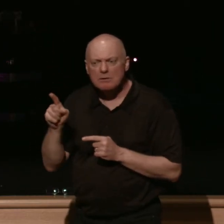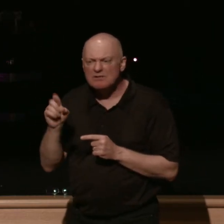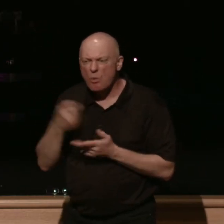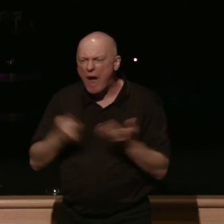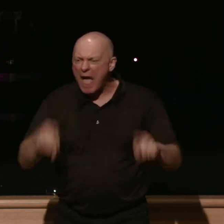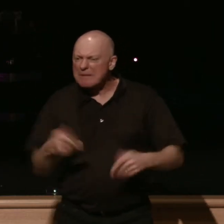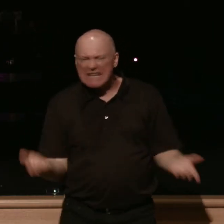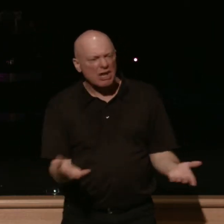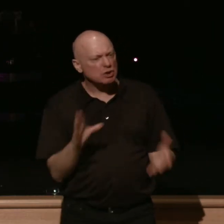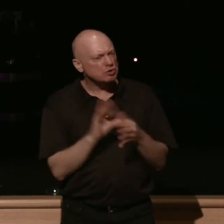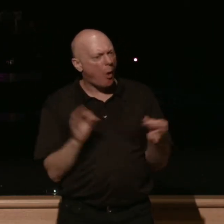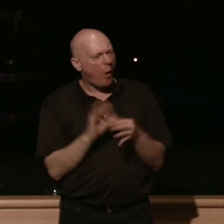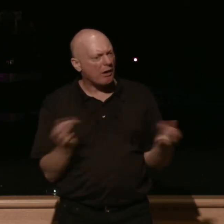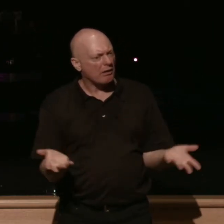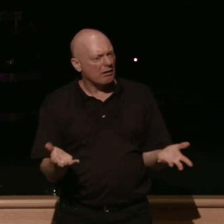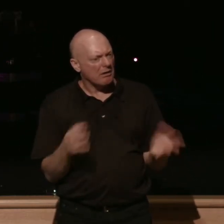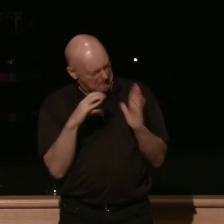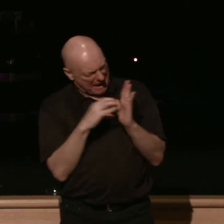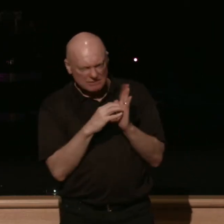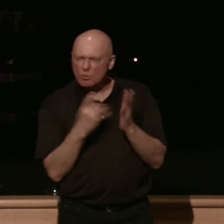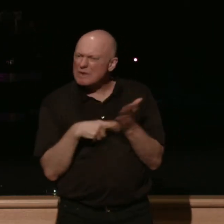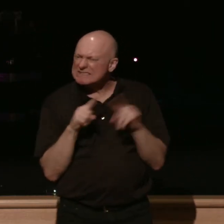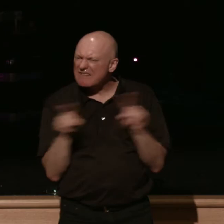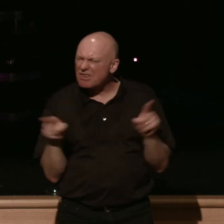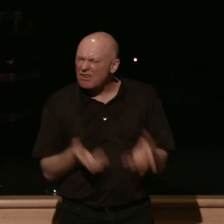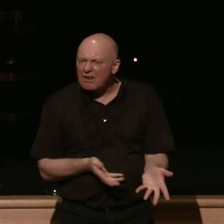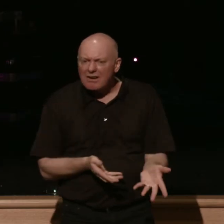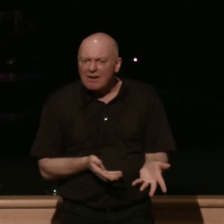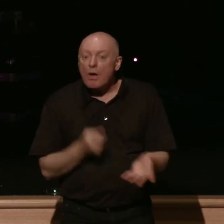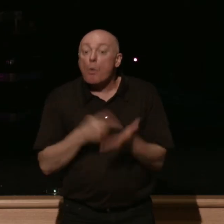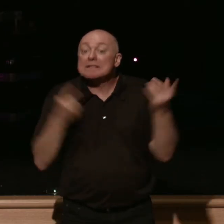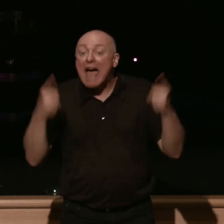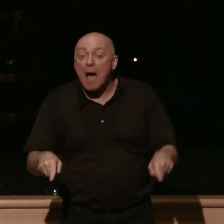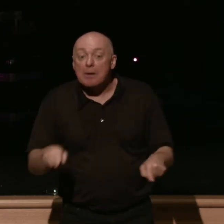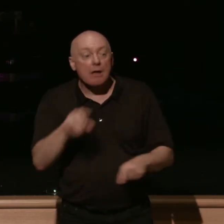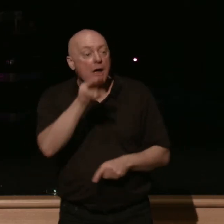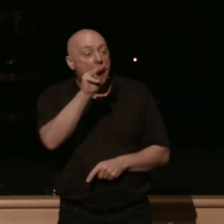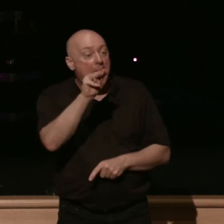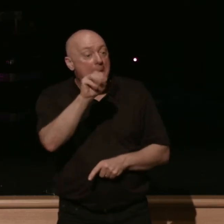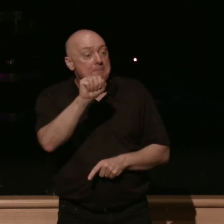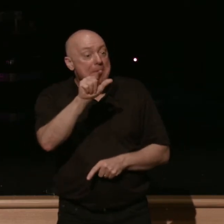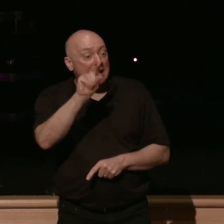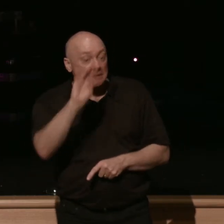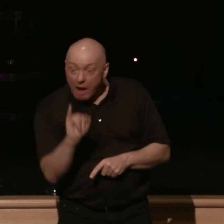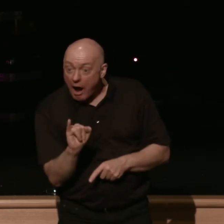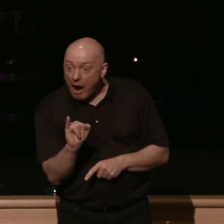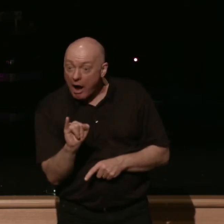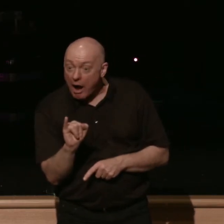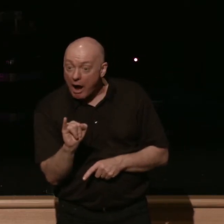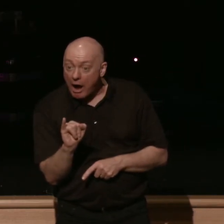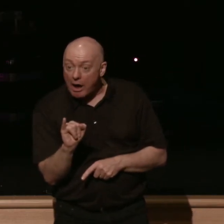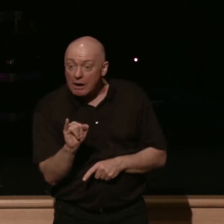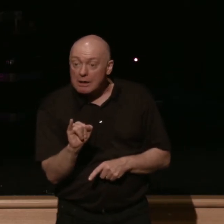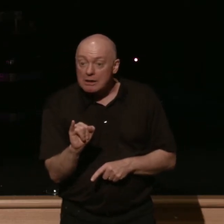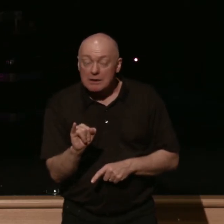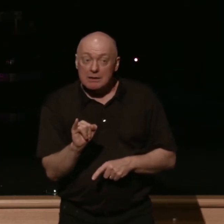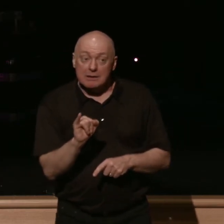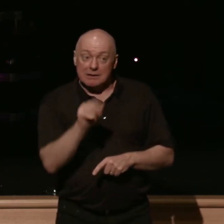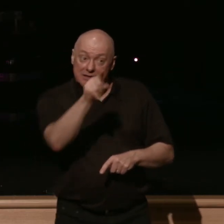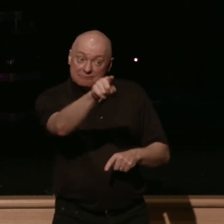what's happening in this passage that's different from this well what's happening is malachi sees what's happening is malachi calls out calls them out on is